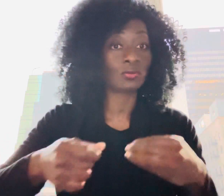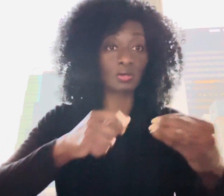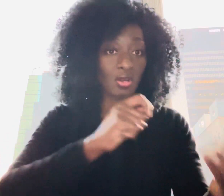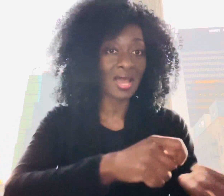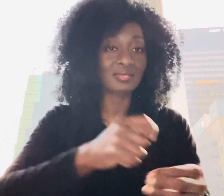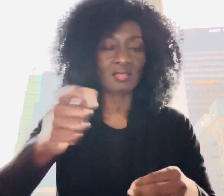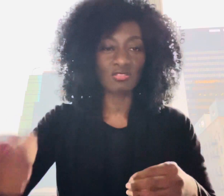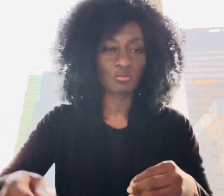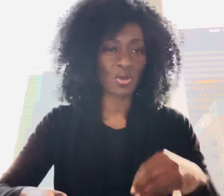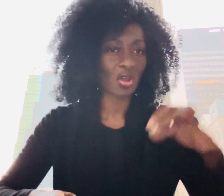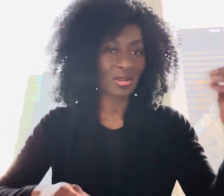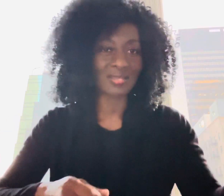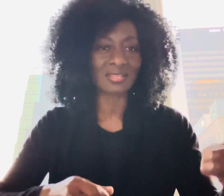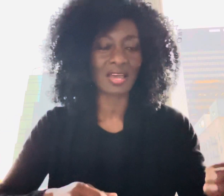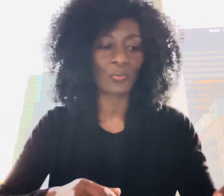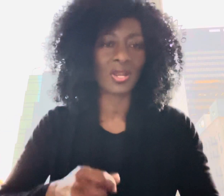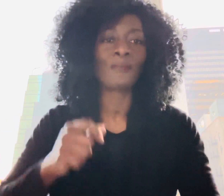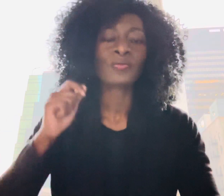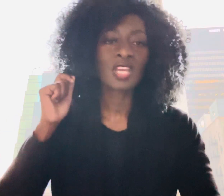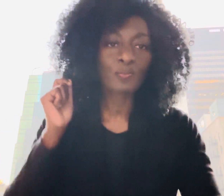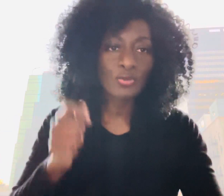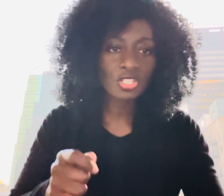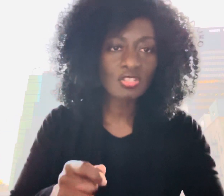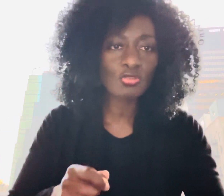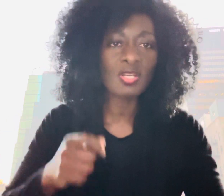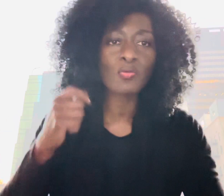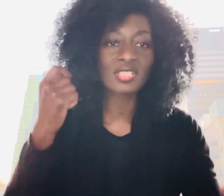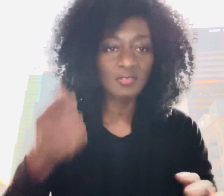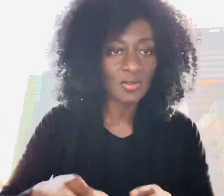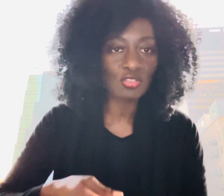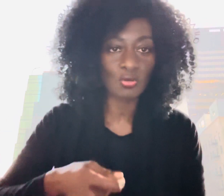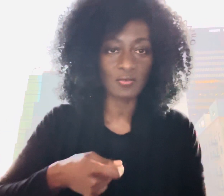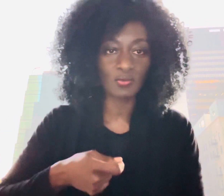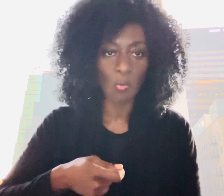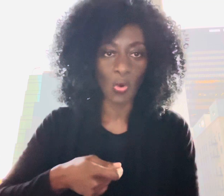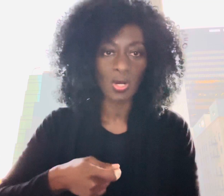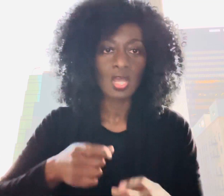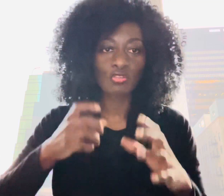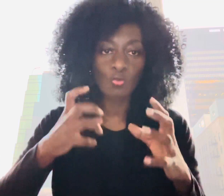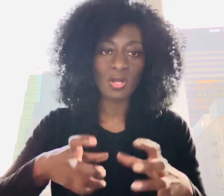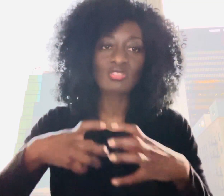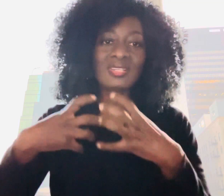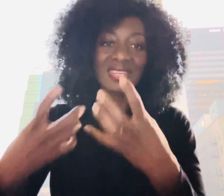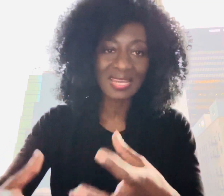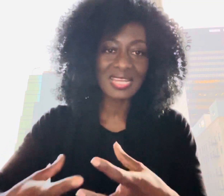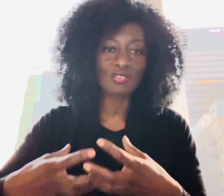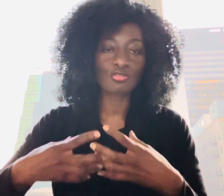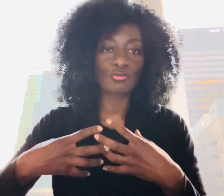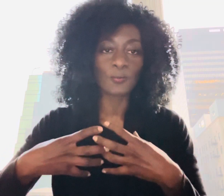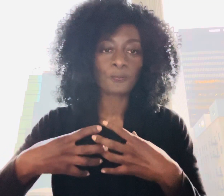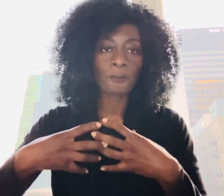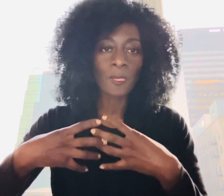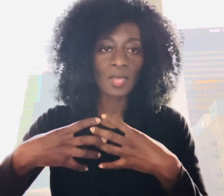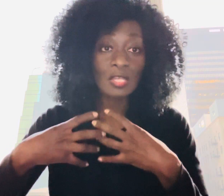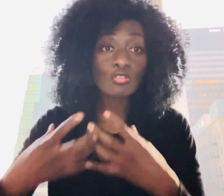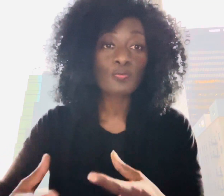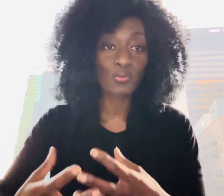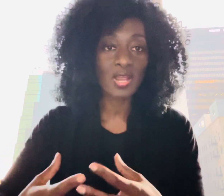God answered this prayer God answered that prayer it pushes you it motivates you even more to want to get into into praying